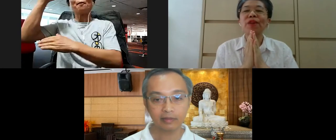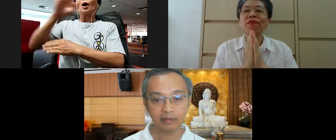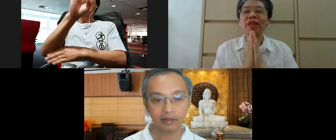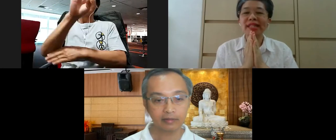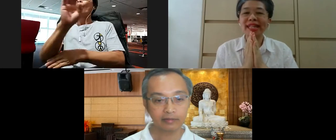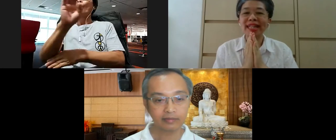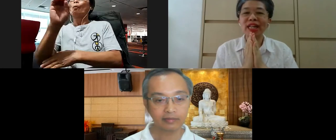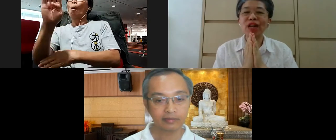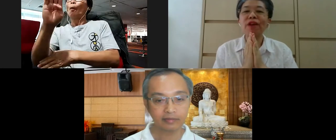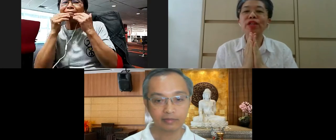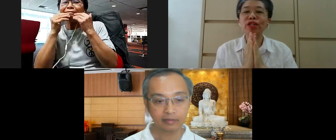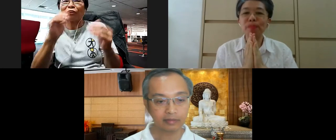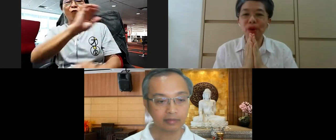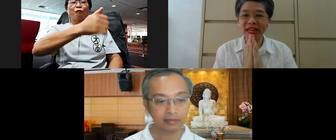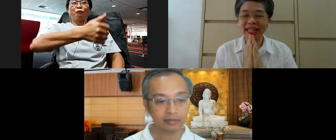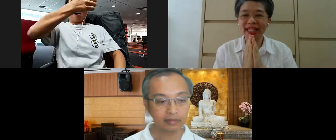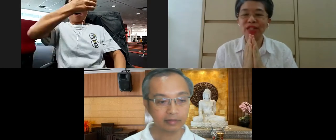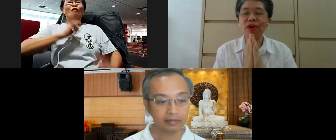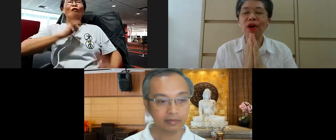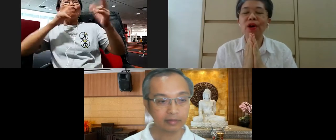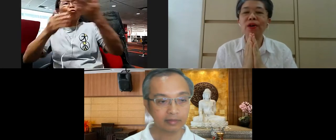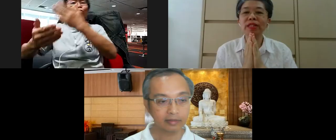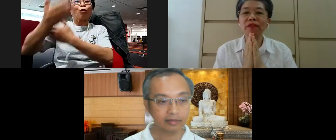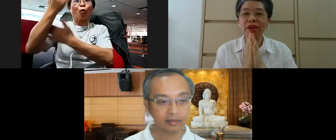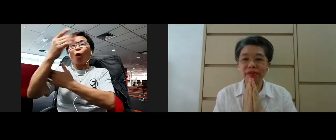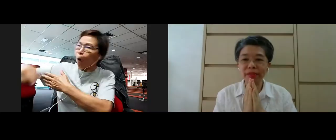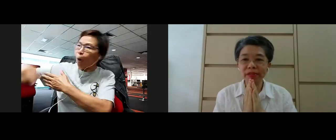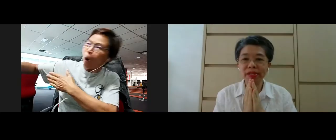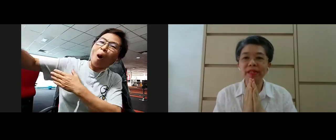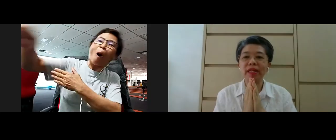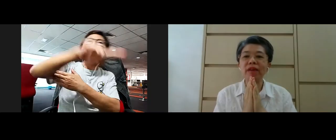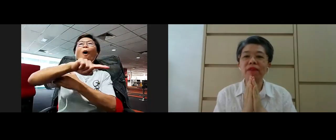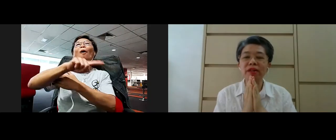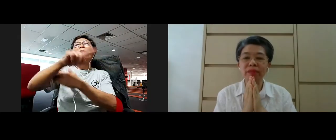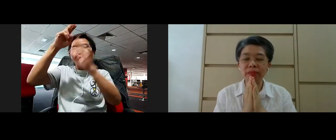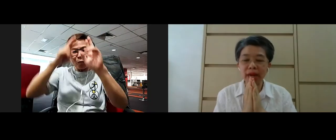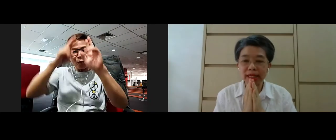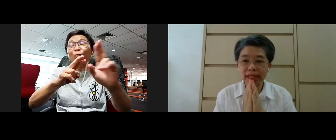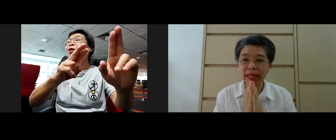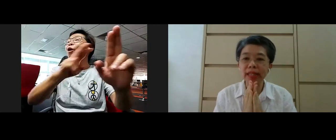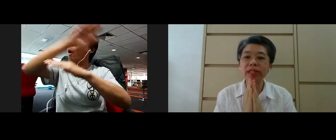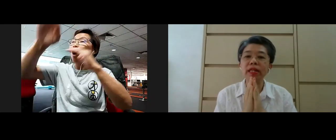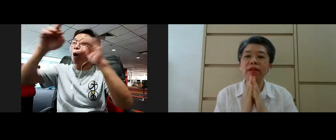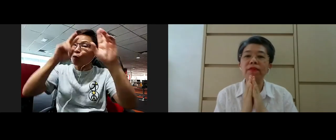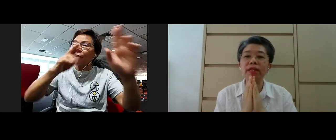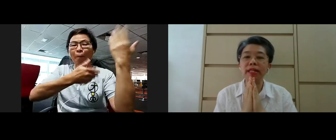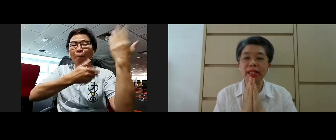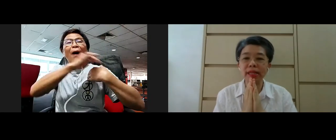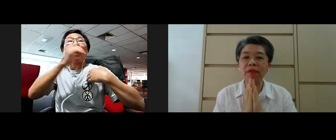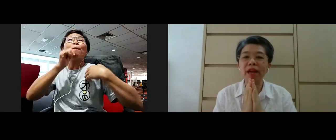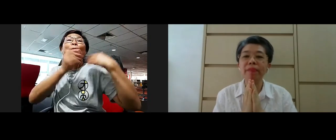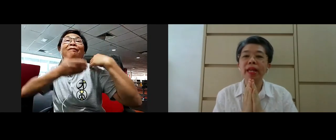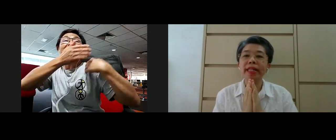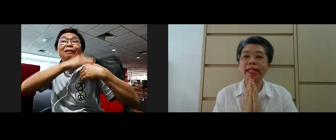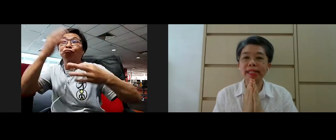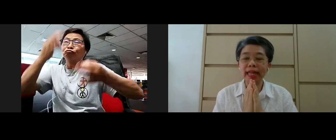So firstly, a very good morning to all the venerables, venerable monks and nuns, if there